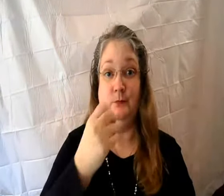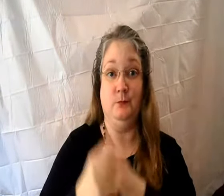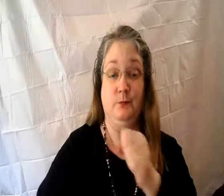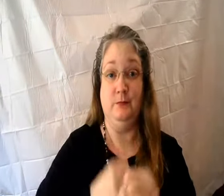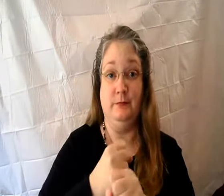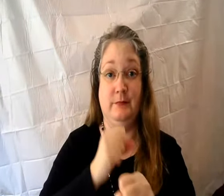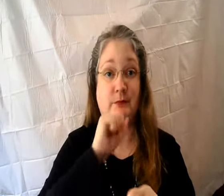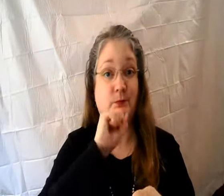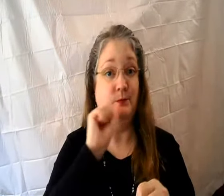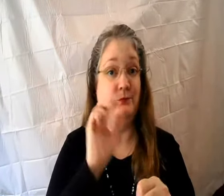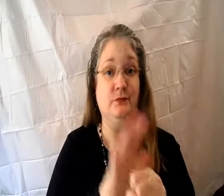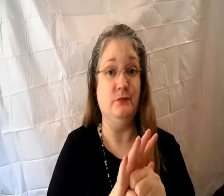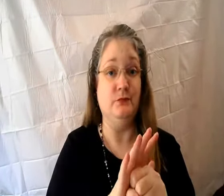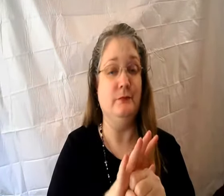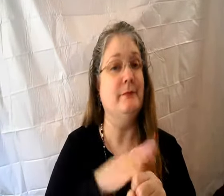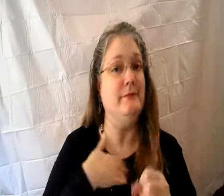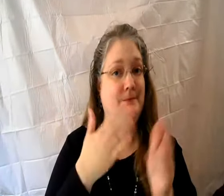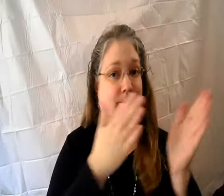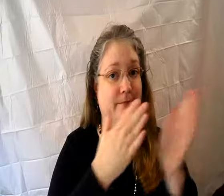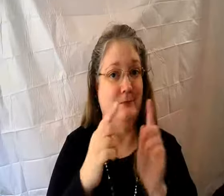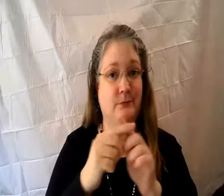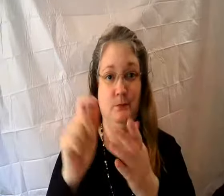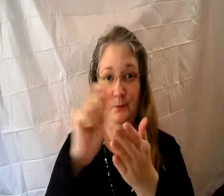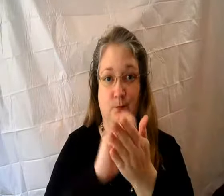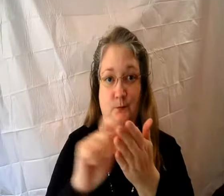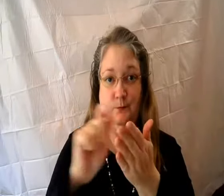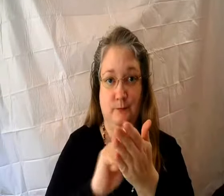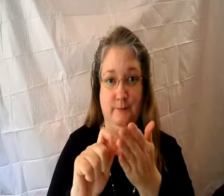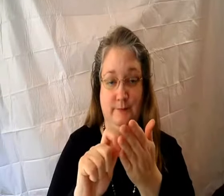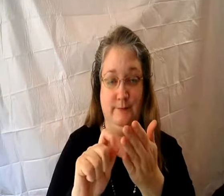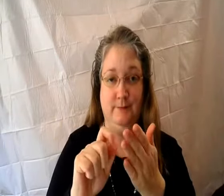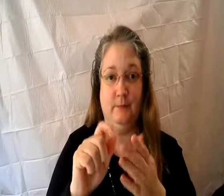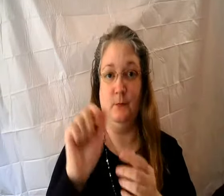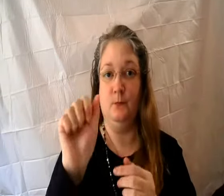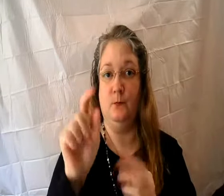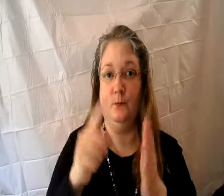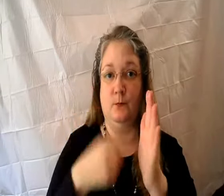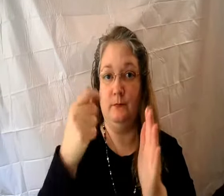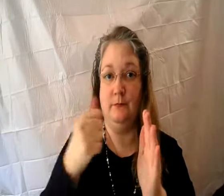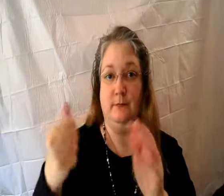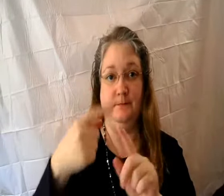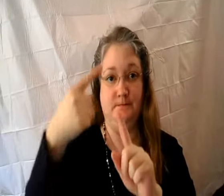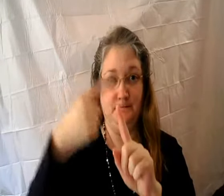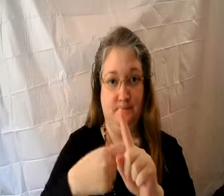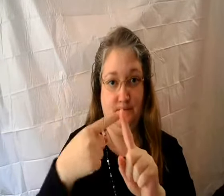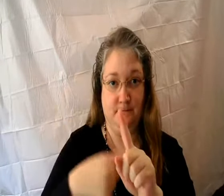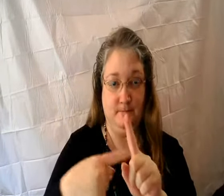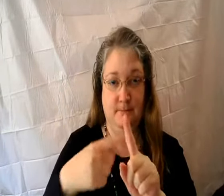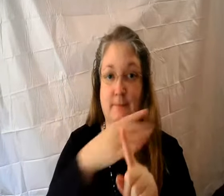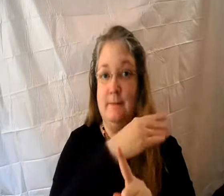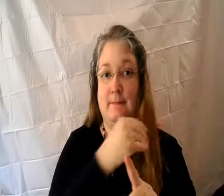I can do all things through Christ who strengthens me